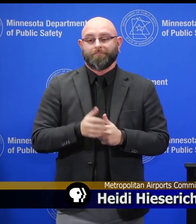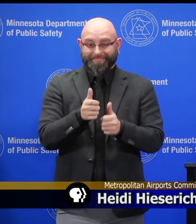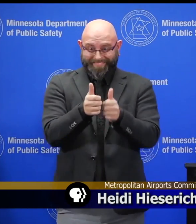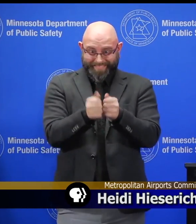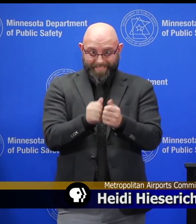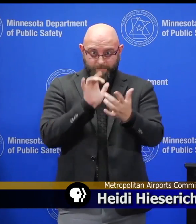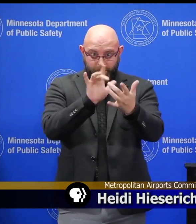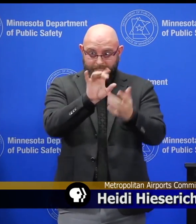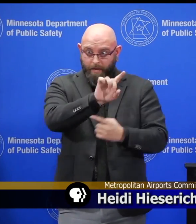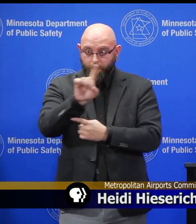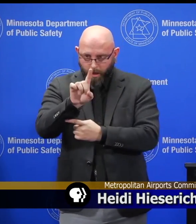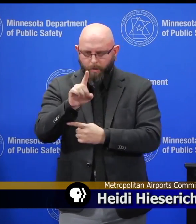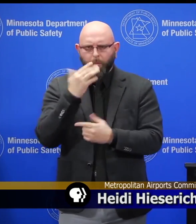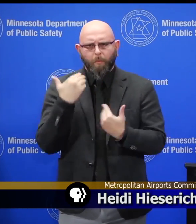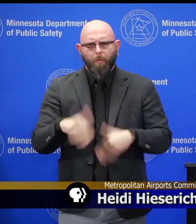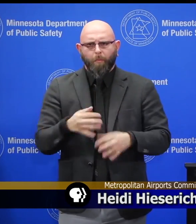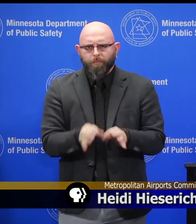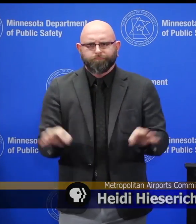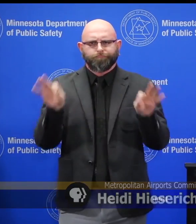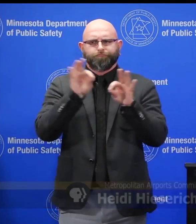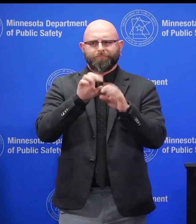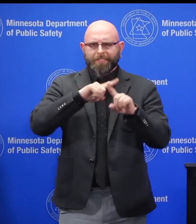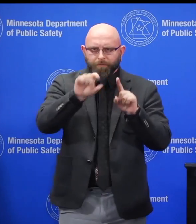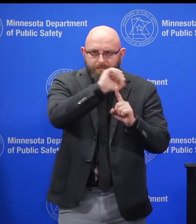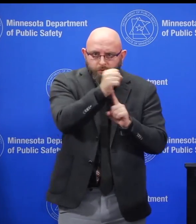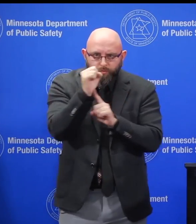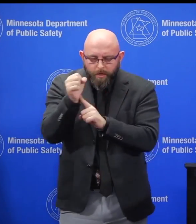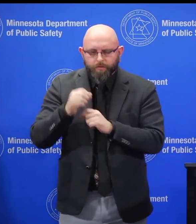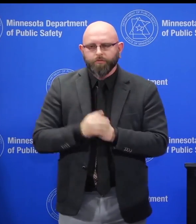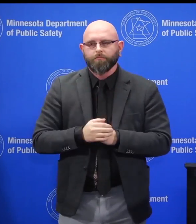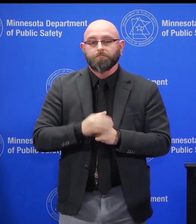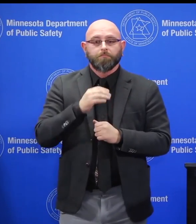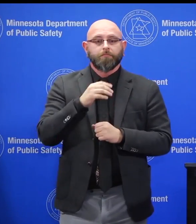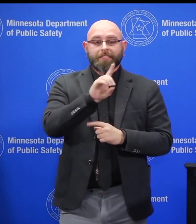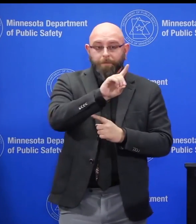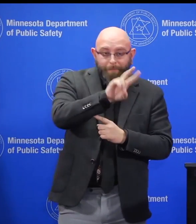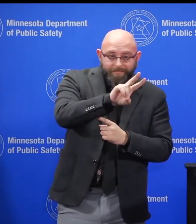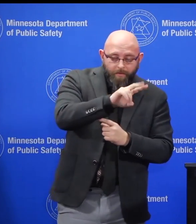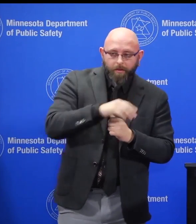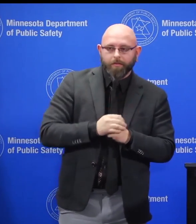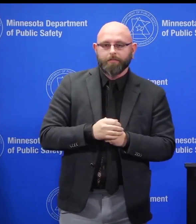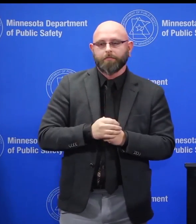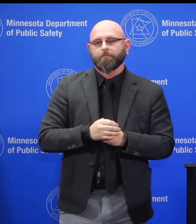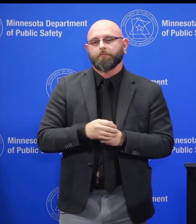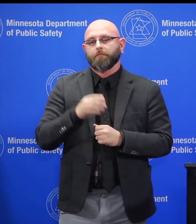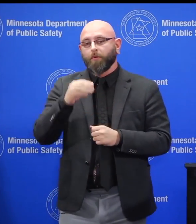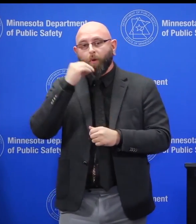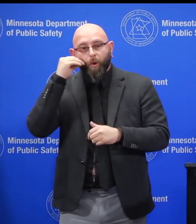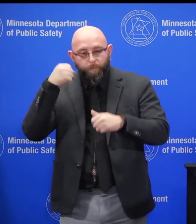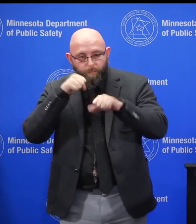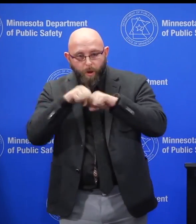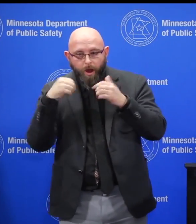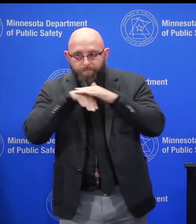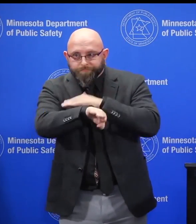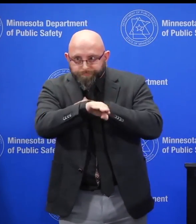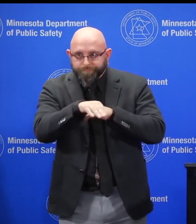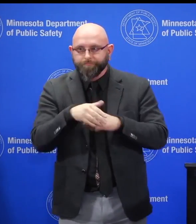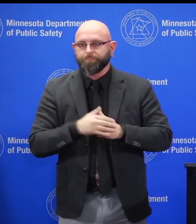in cases of domestic violence, home invasions, or even an encounter with a suicidal individual.